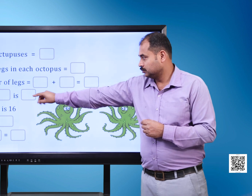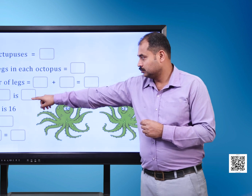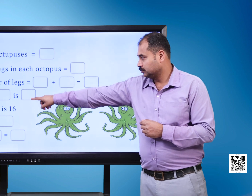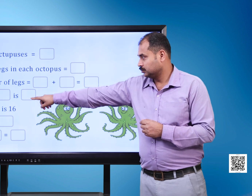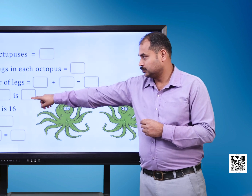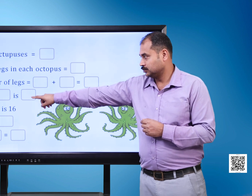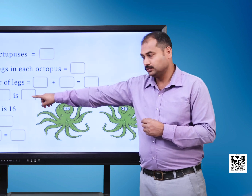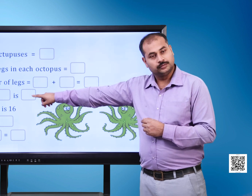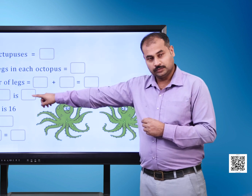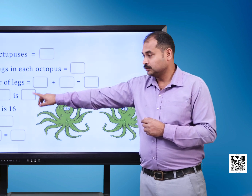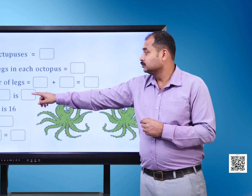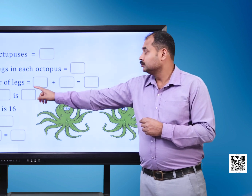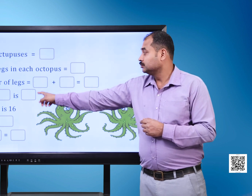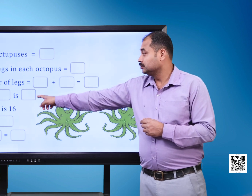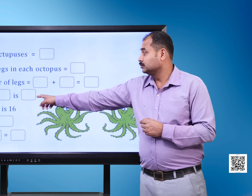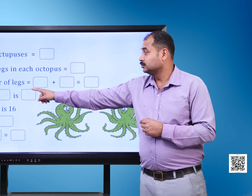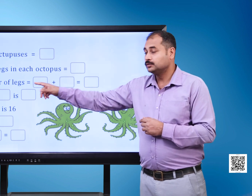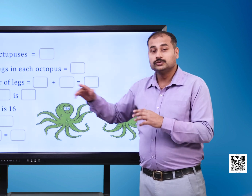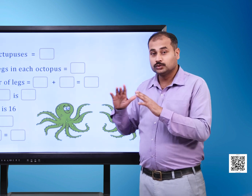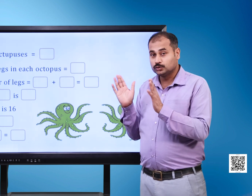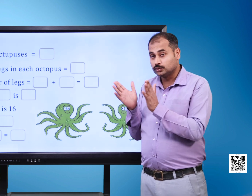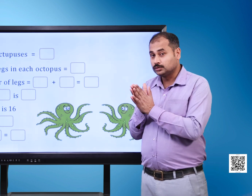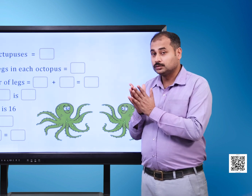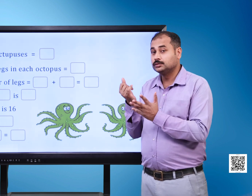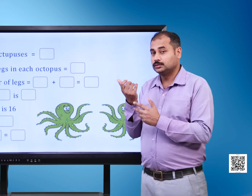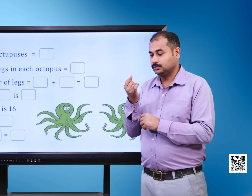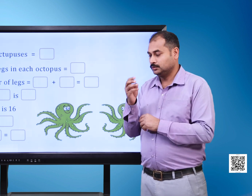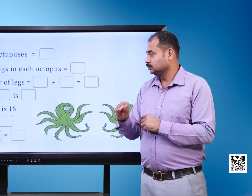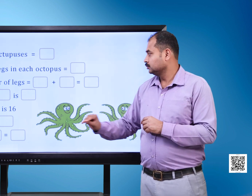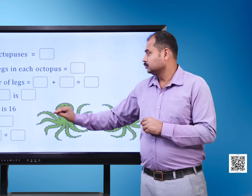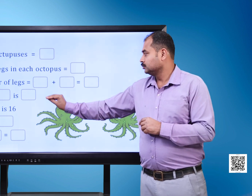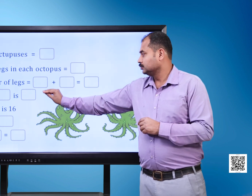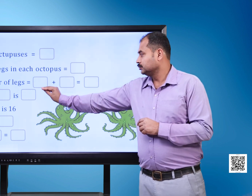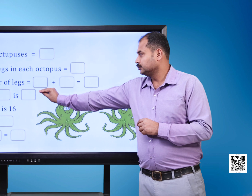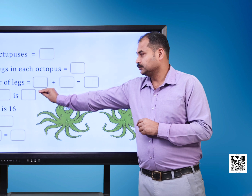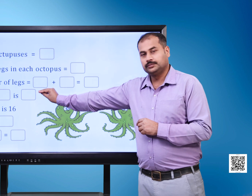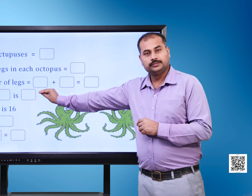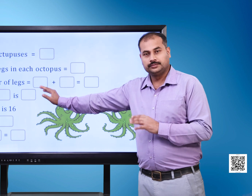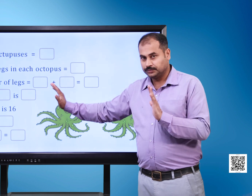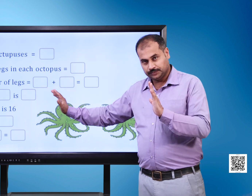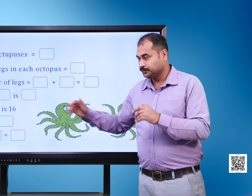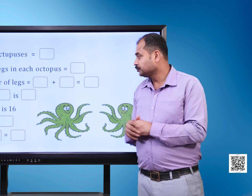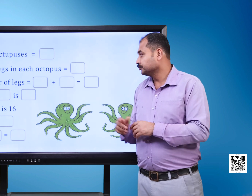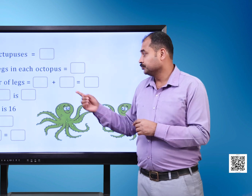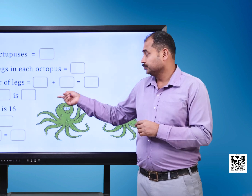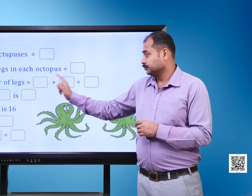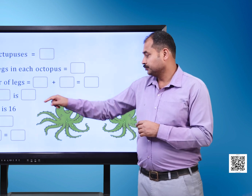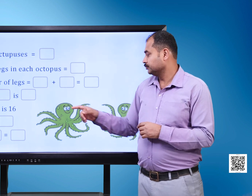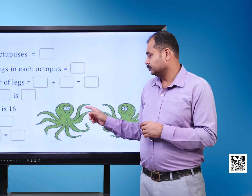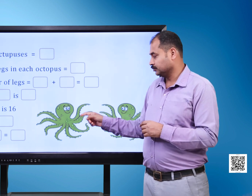of blank, two groups of blank, two two groups two groups of two groups of two groups of blank, two groups two groups of